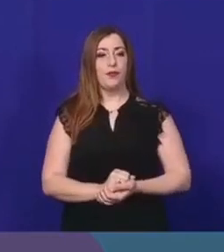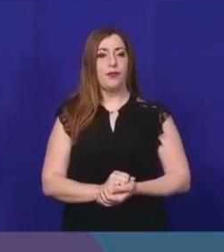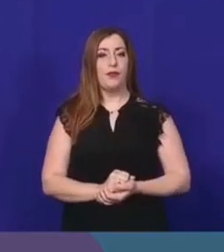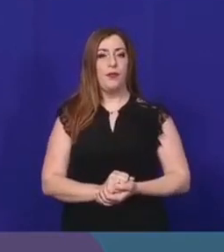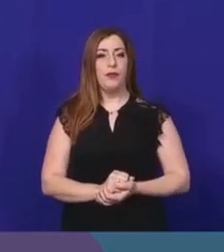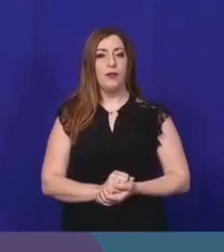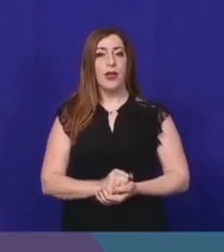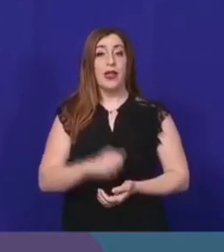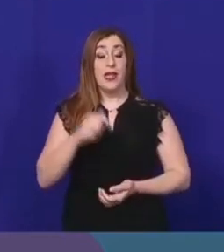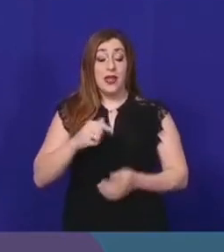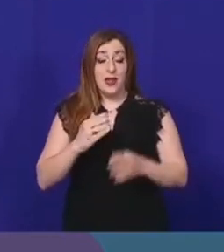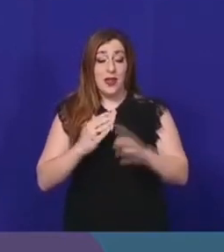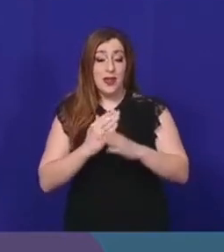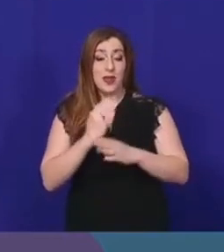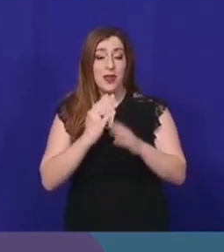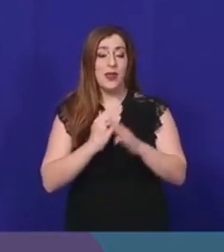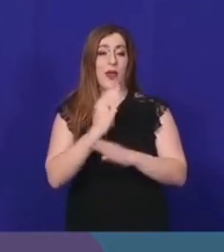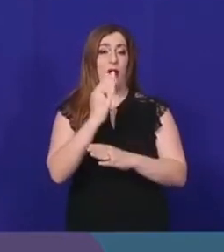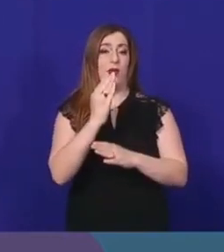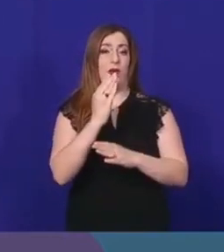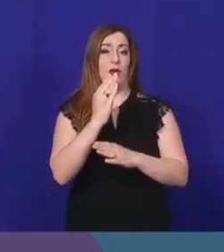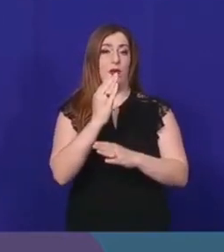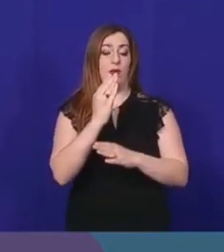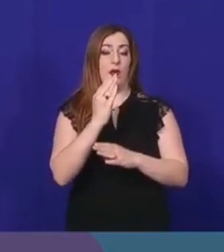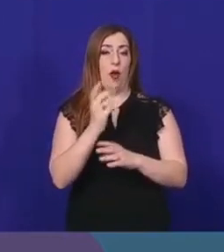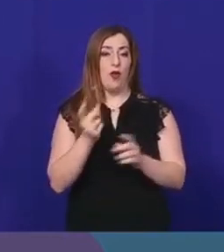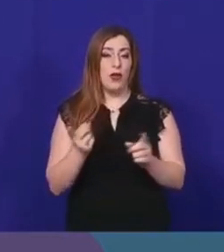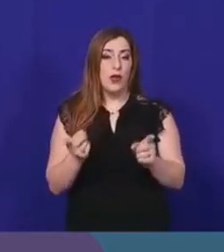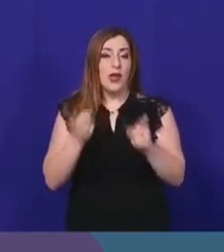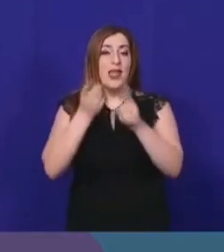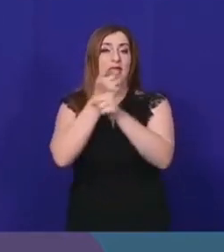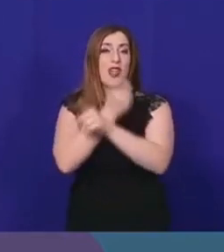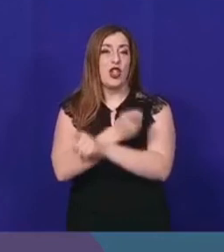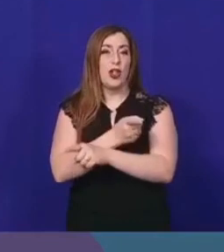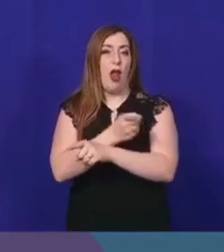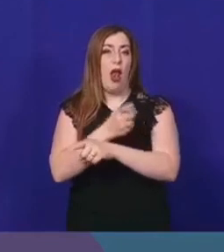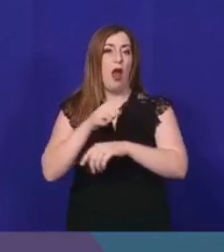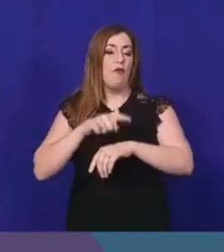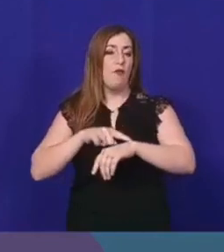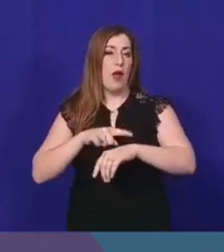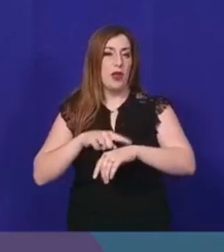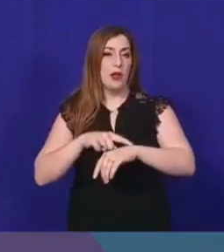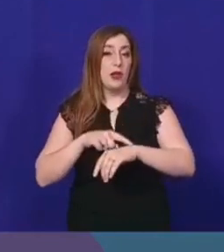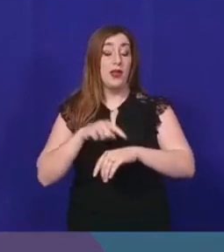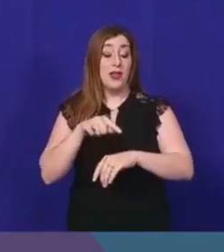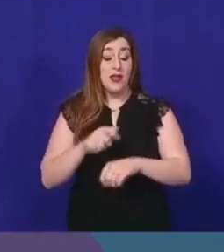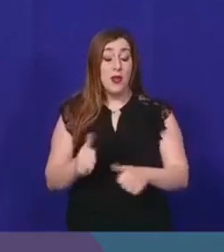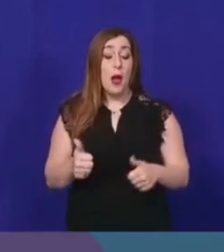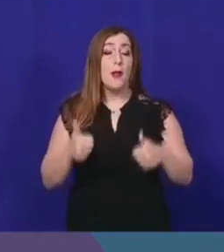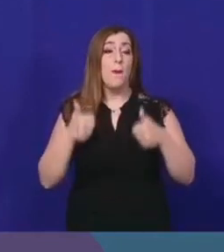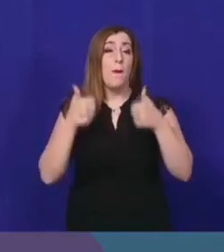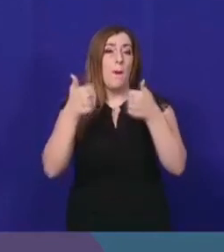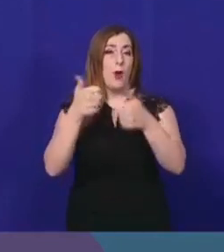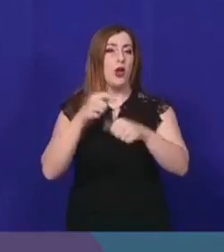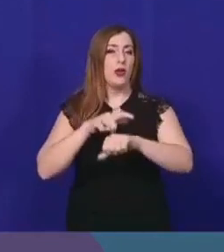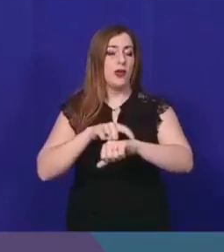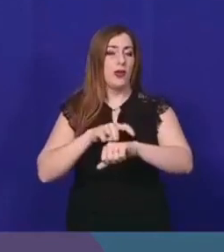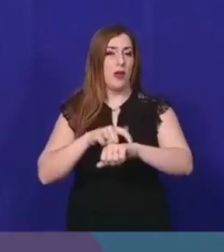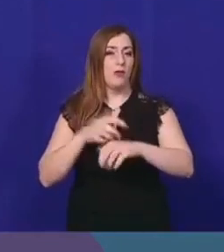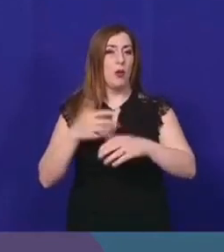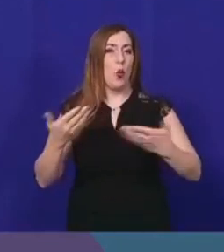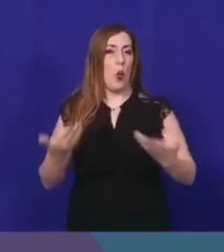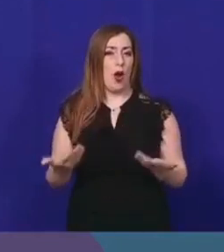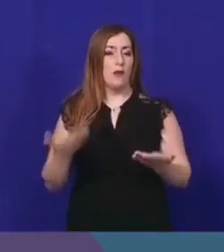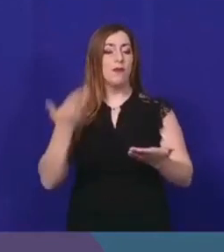of the transition phase. This transition phase is very important for us, and something which is very important in any transition phase is the